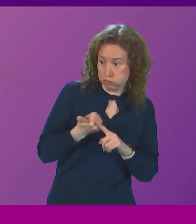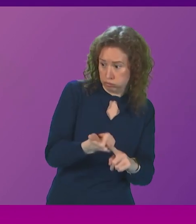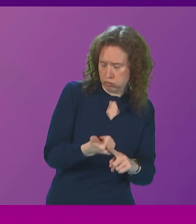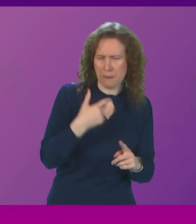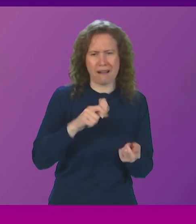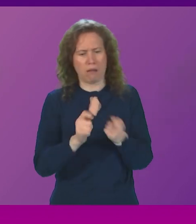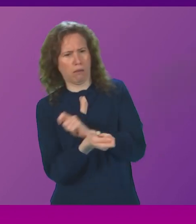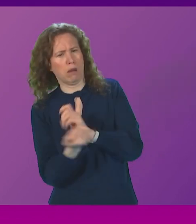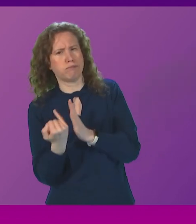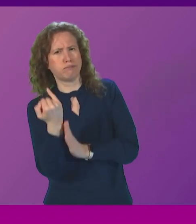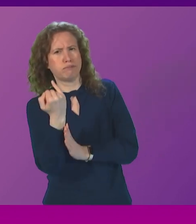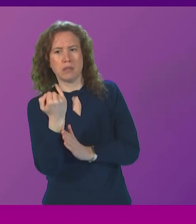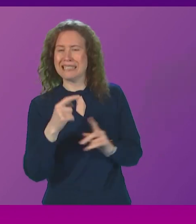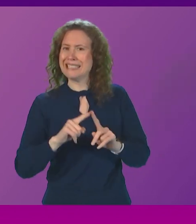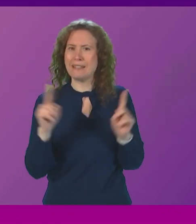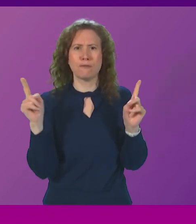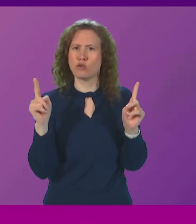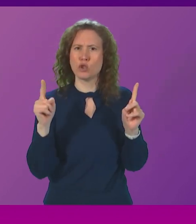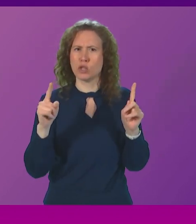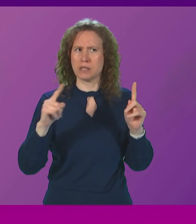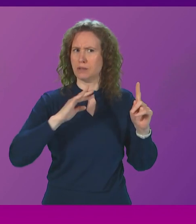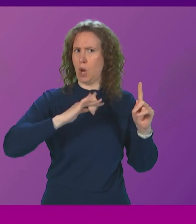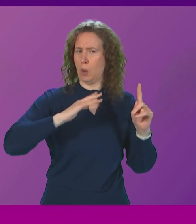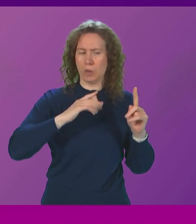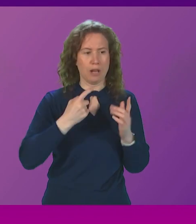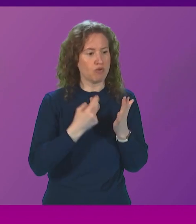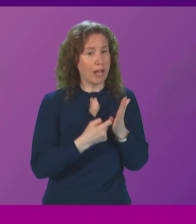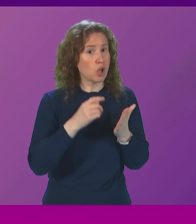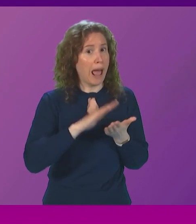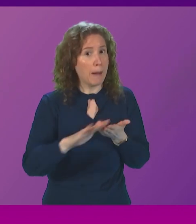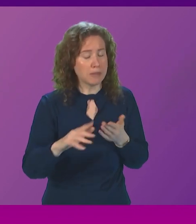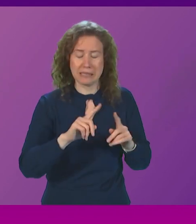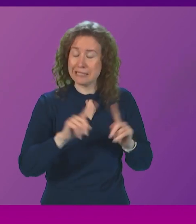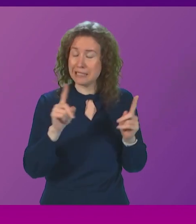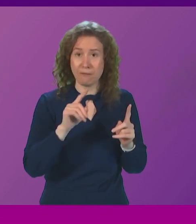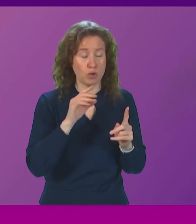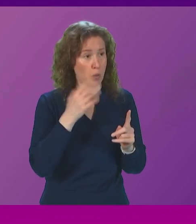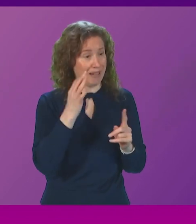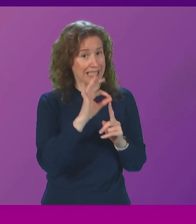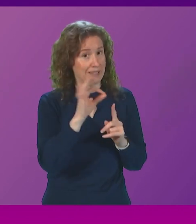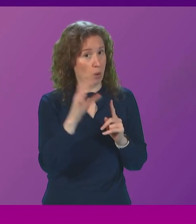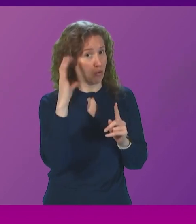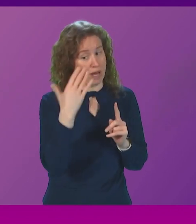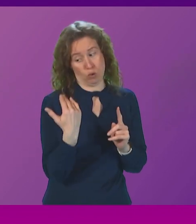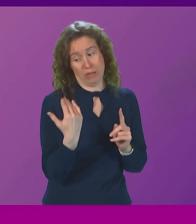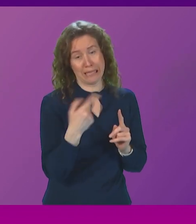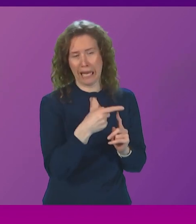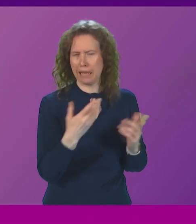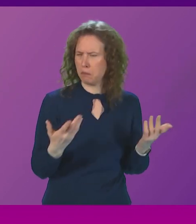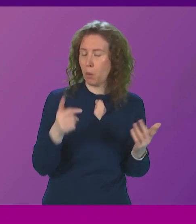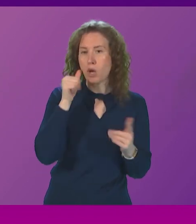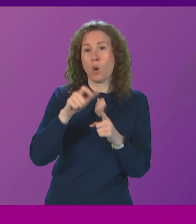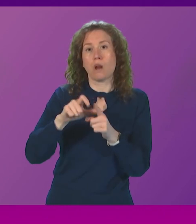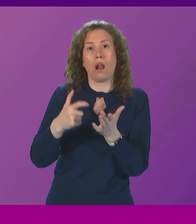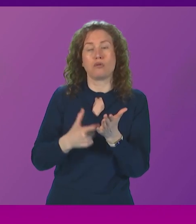different articulation that Rachel Hamilton gave on the radio a few days ago. And we know Douglas